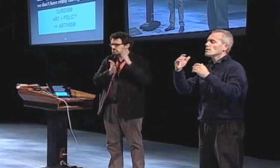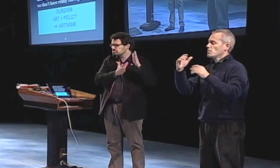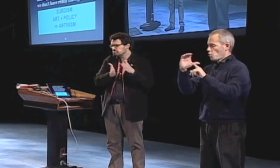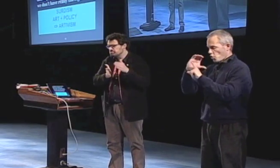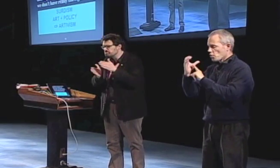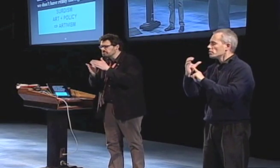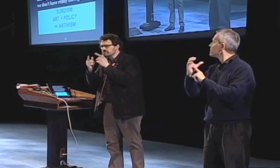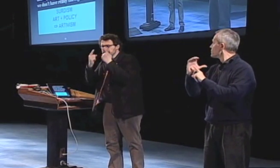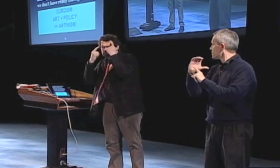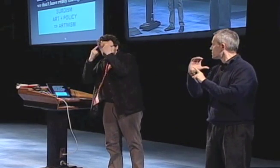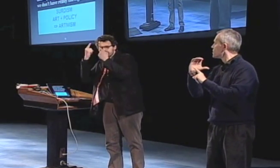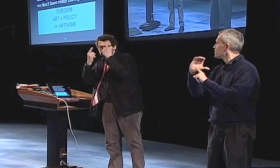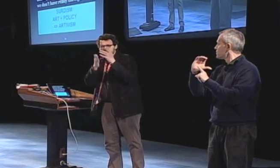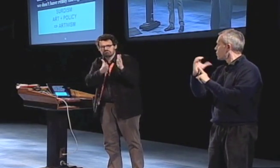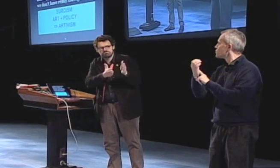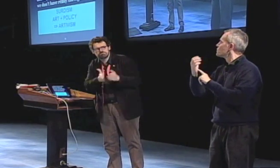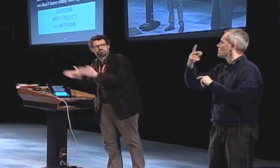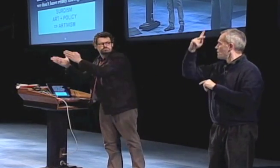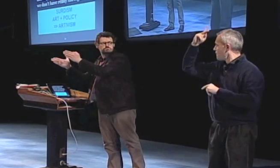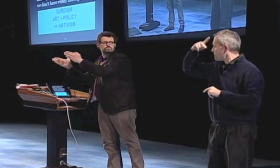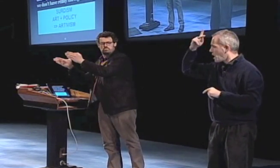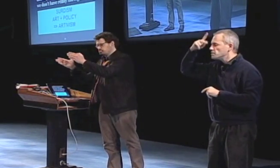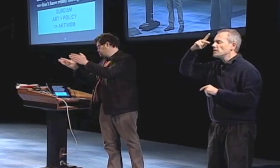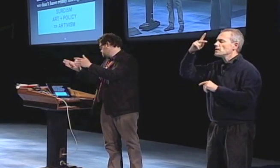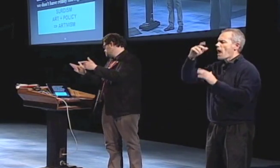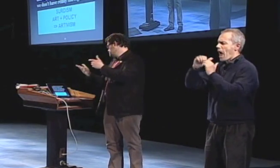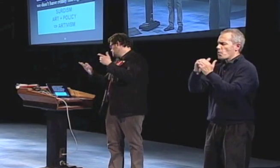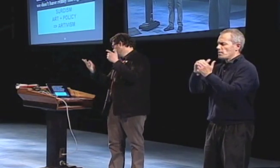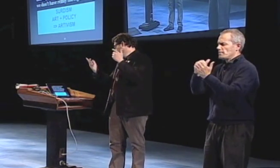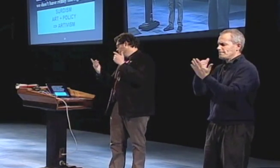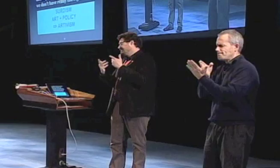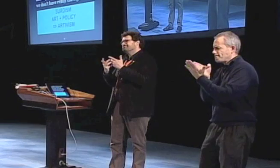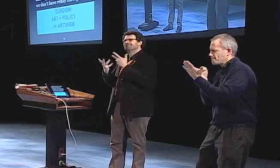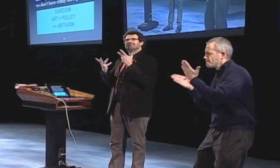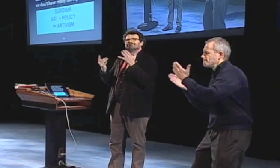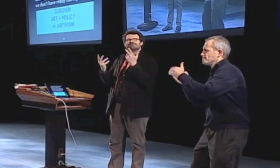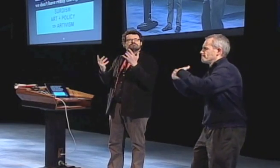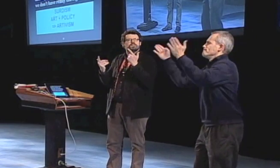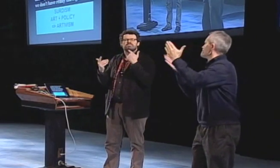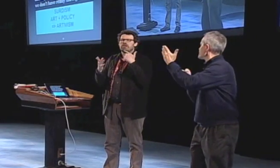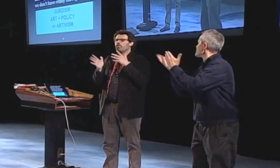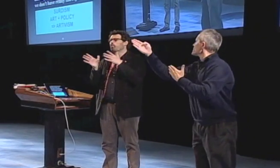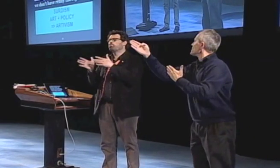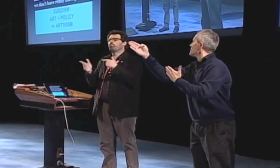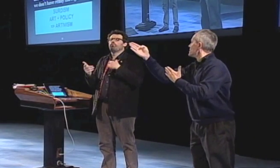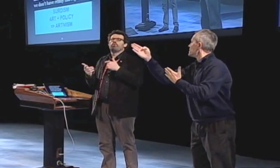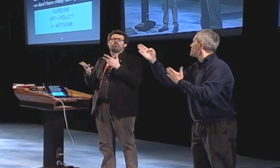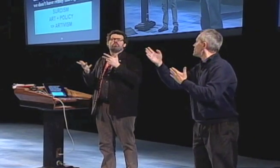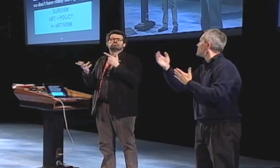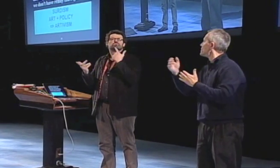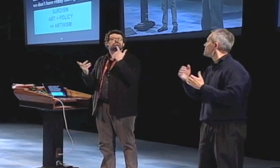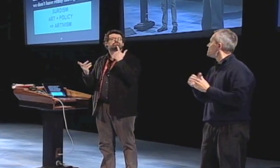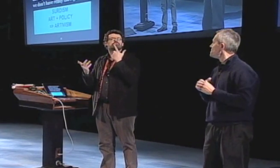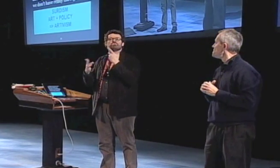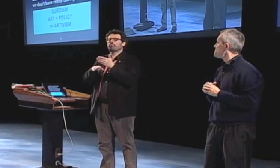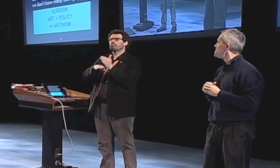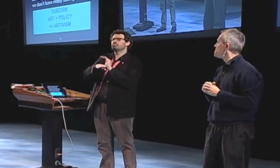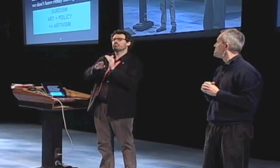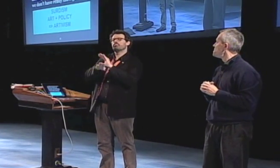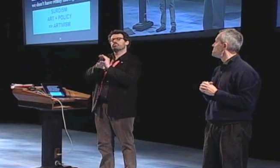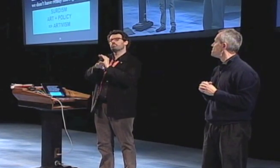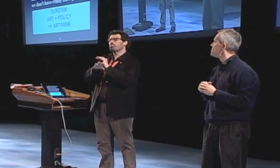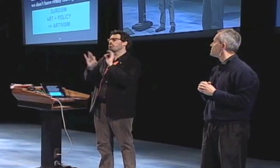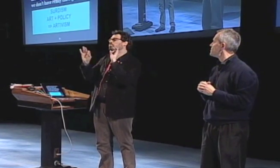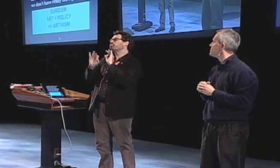for me certism includes culture philosophy how to open pathways for your